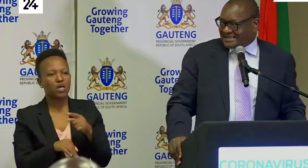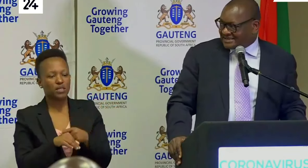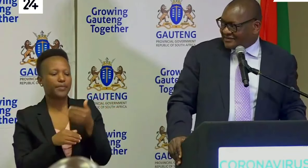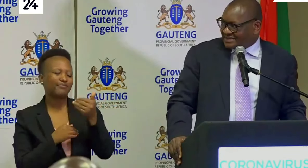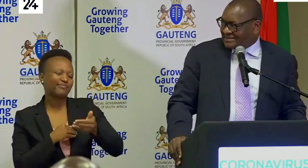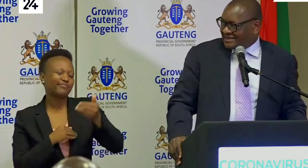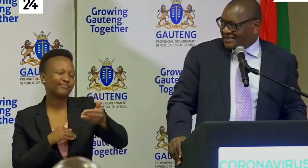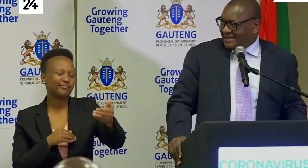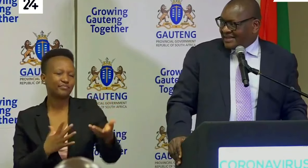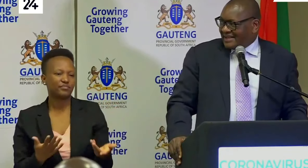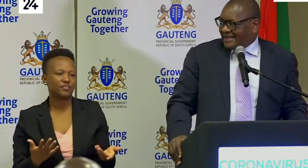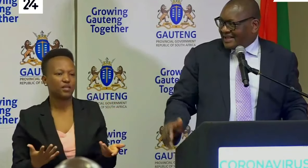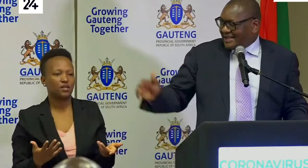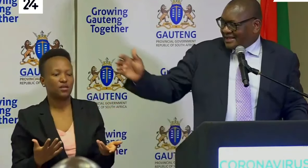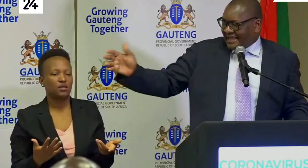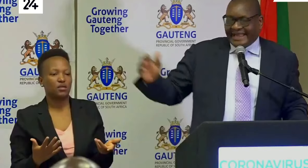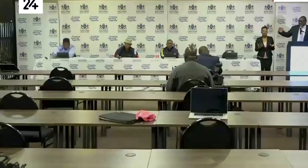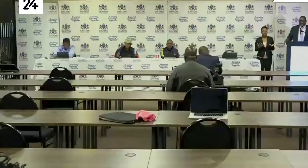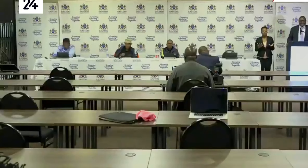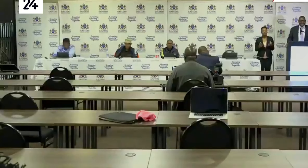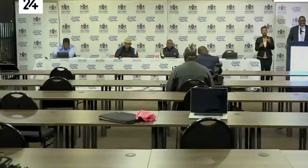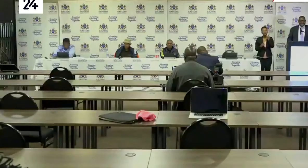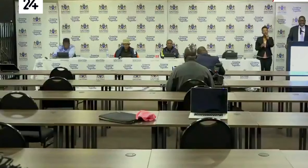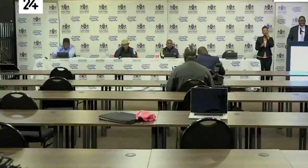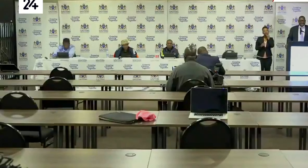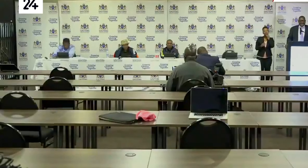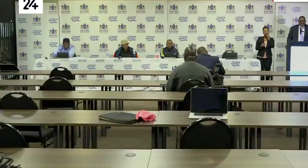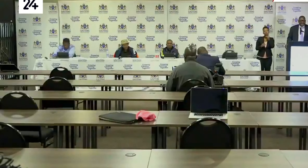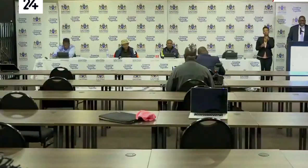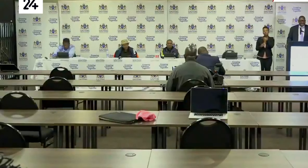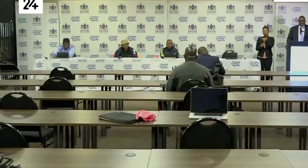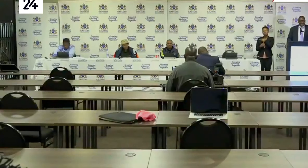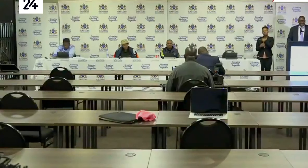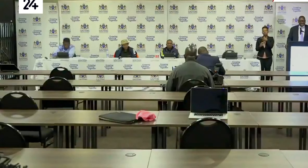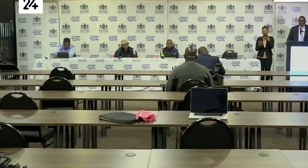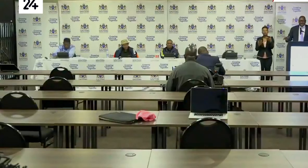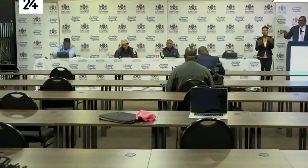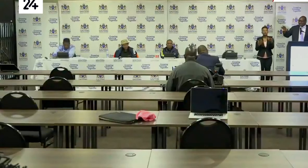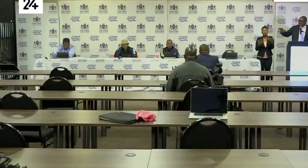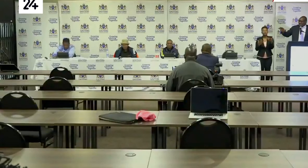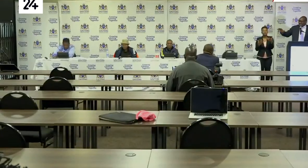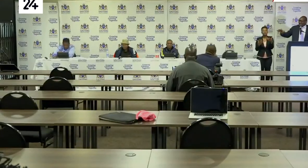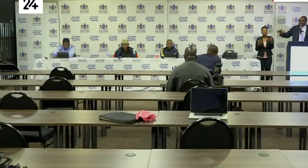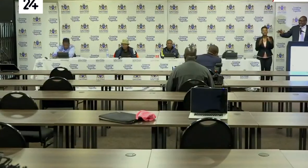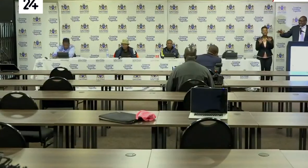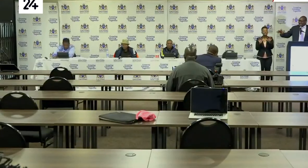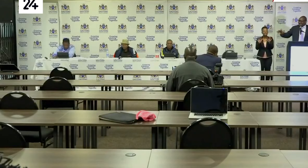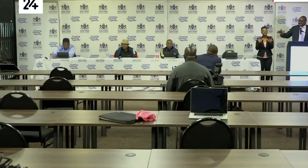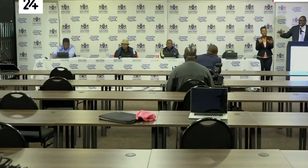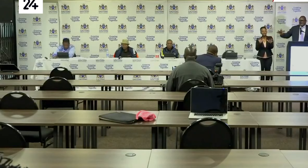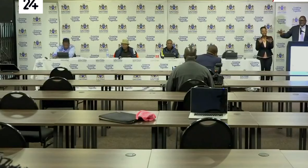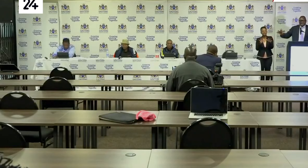assessing what the gains are the gains in terms of keeping the